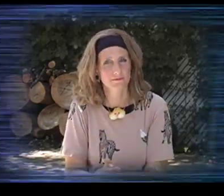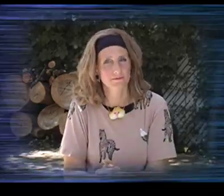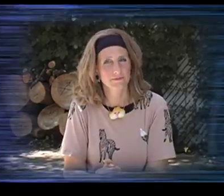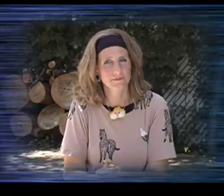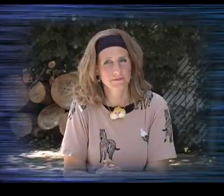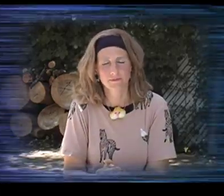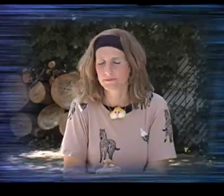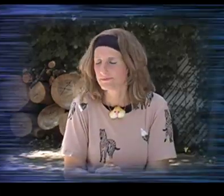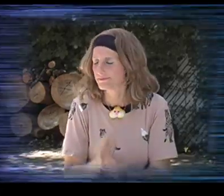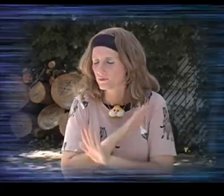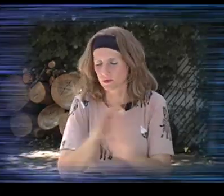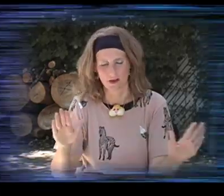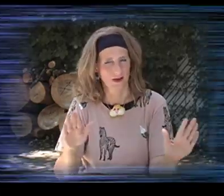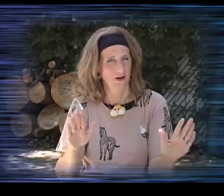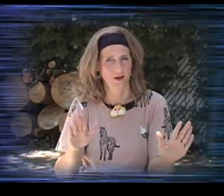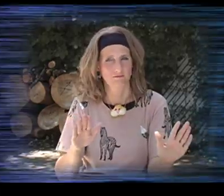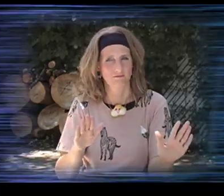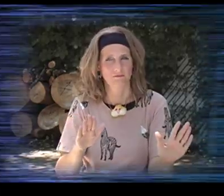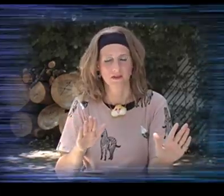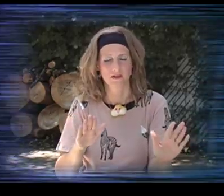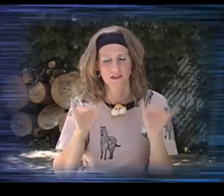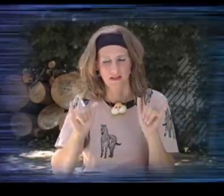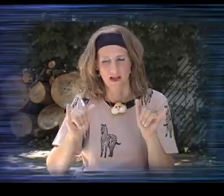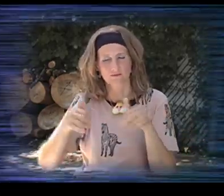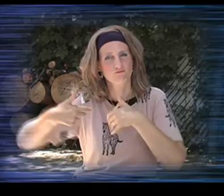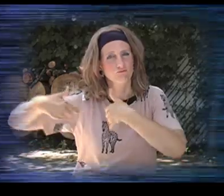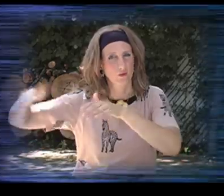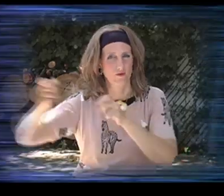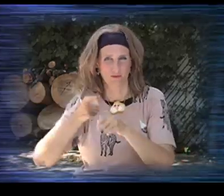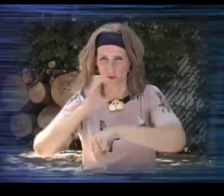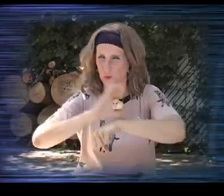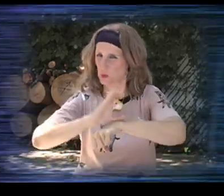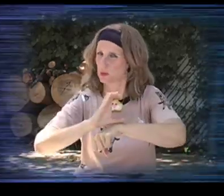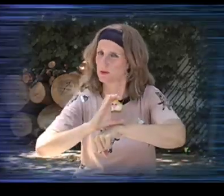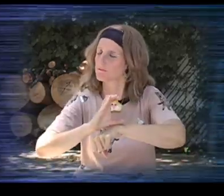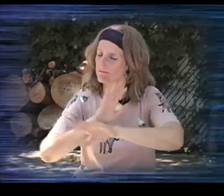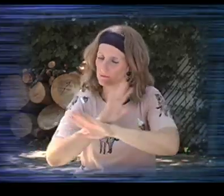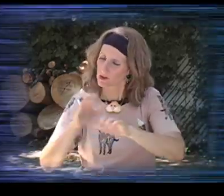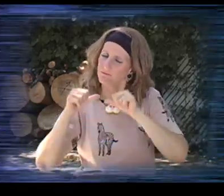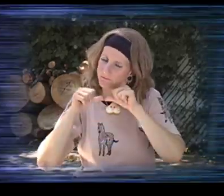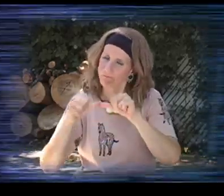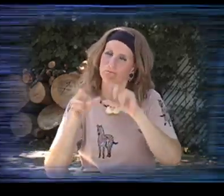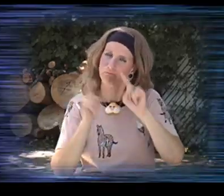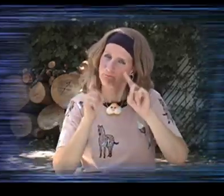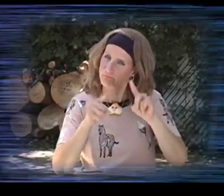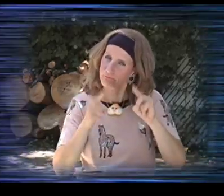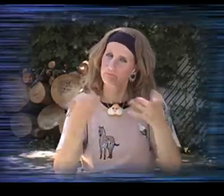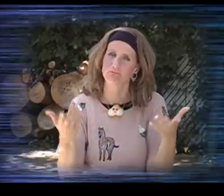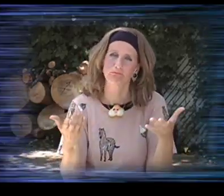don't stay away from fellowshipping at the church continue to meet together